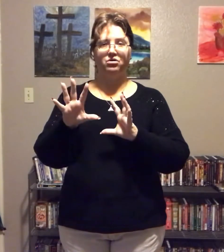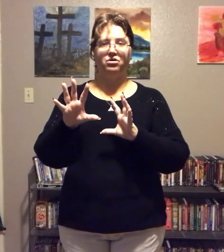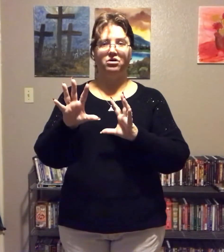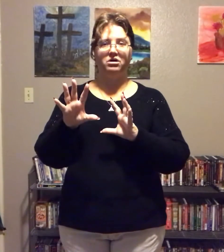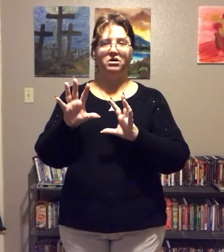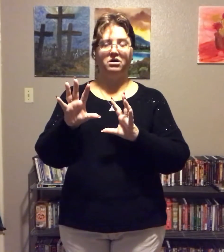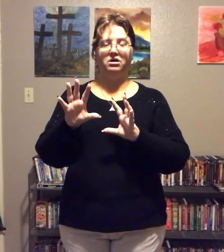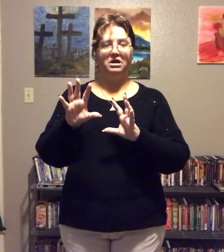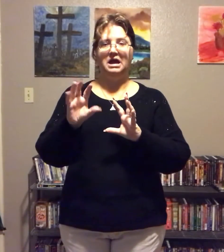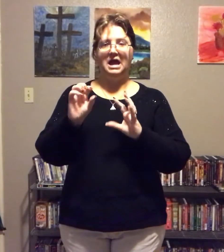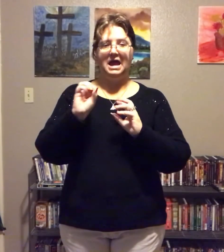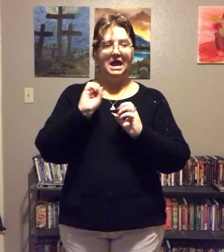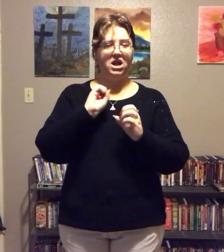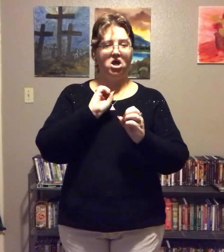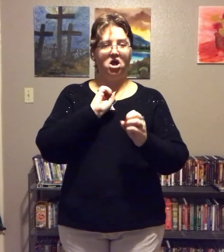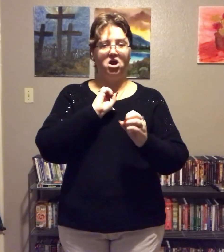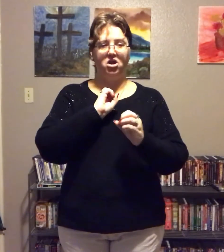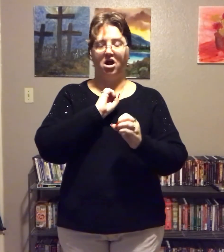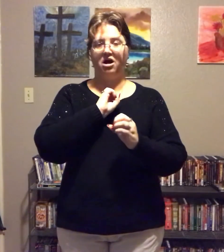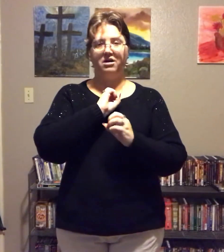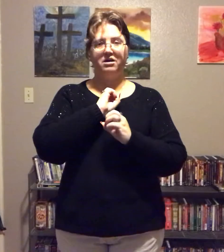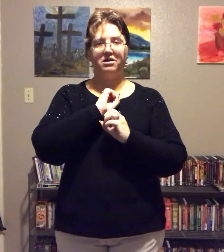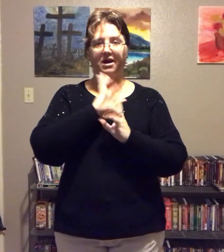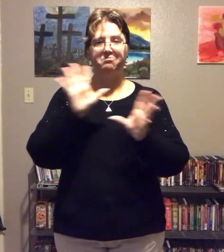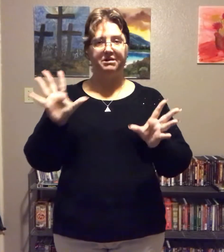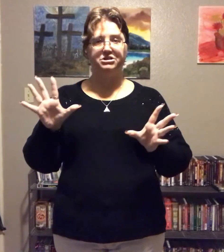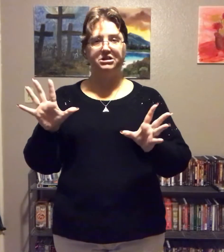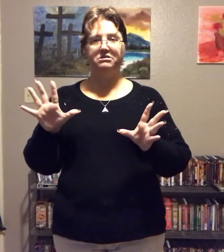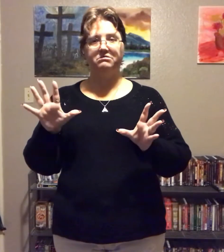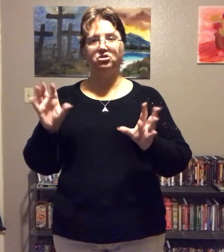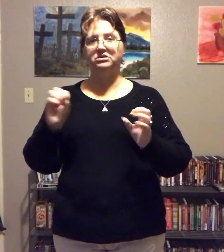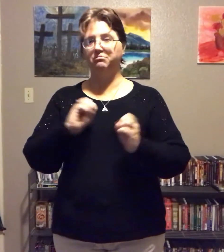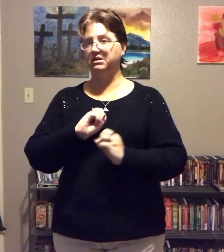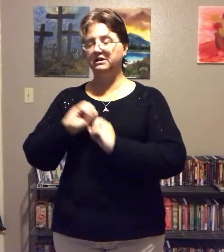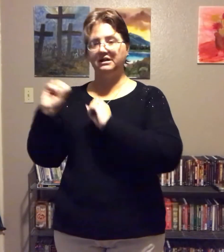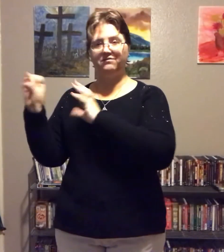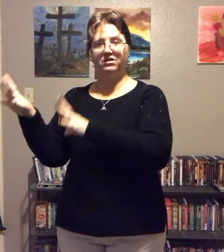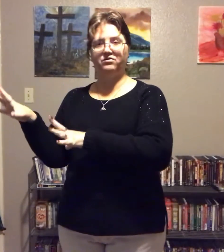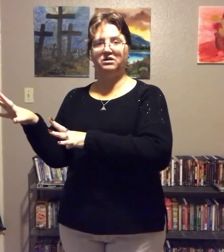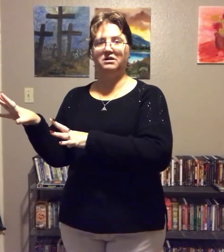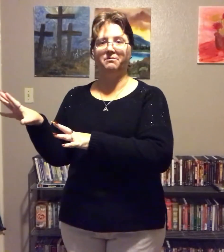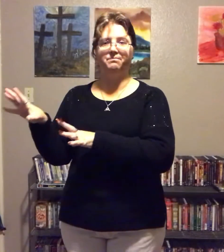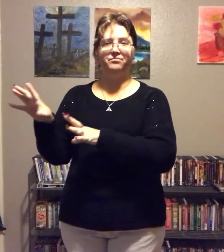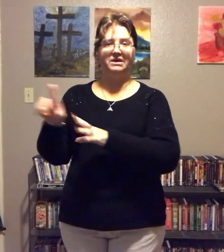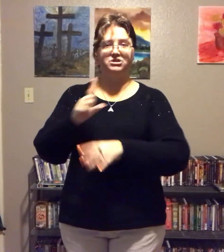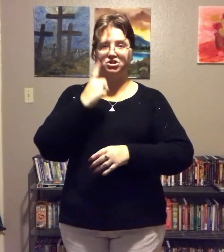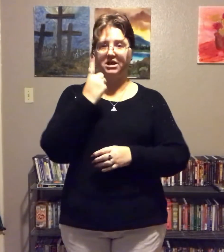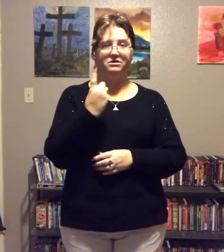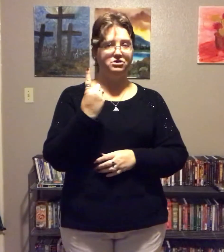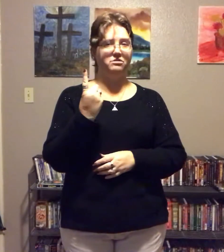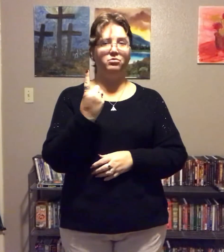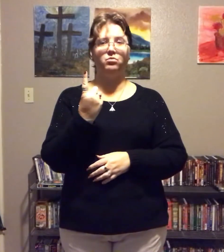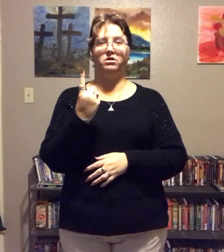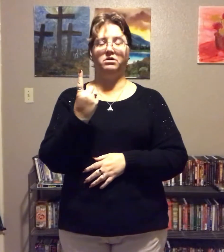and not night binging. Just completely give it over to Him. That's challenge number one.